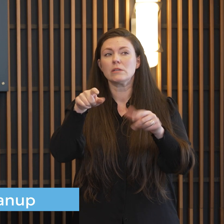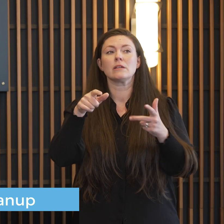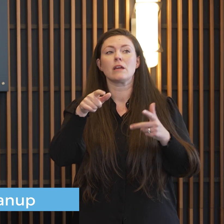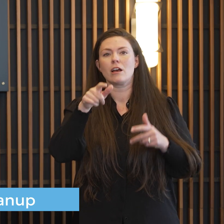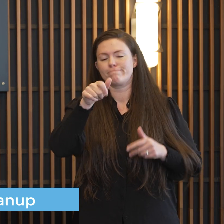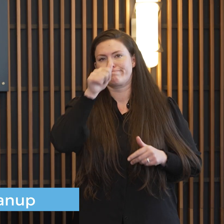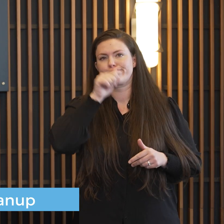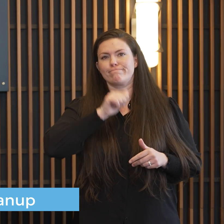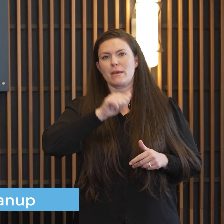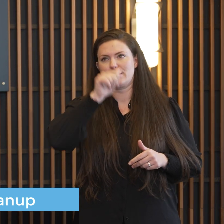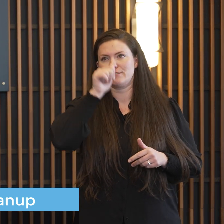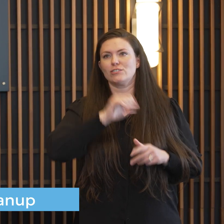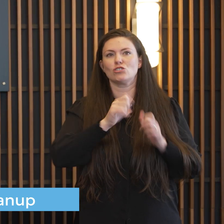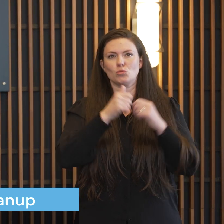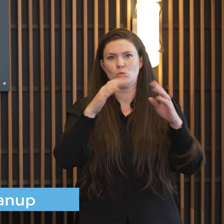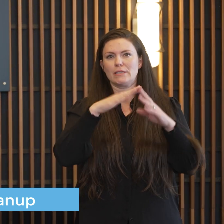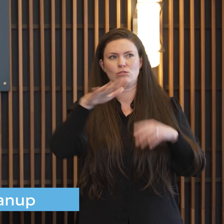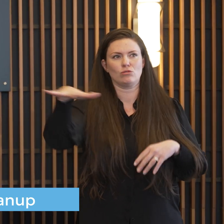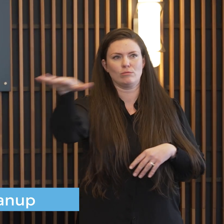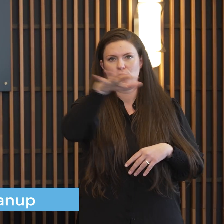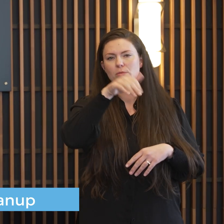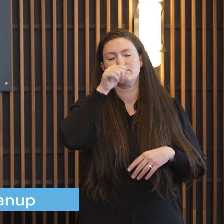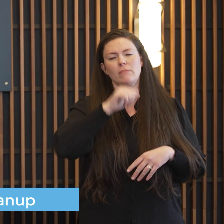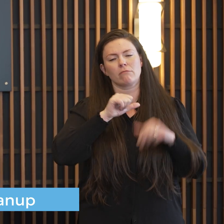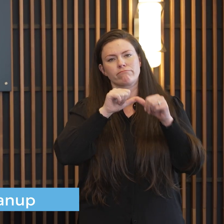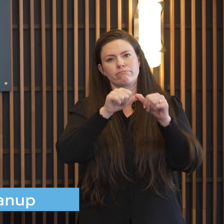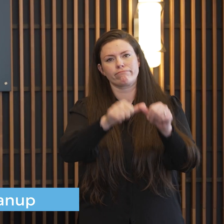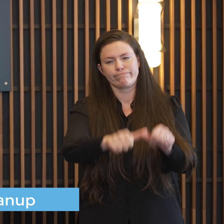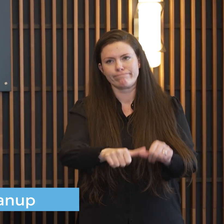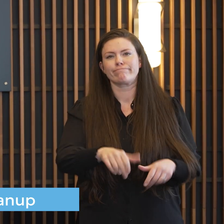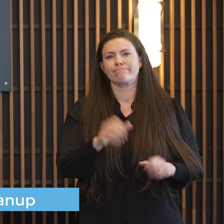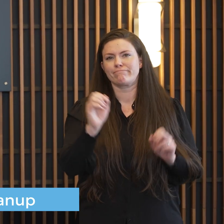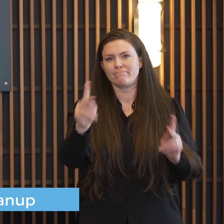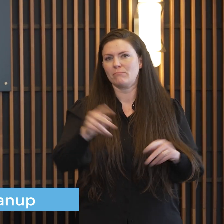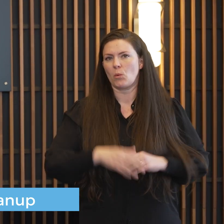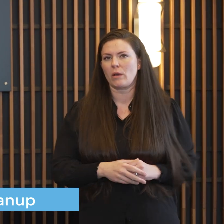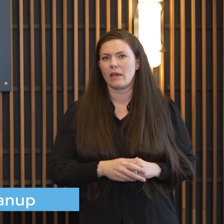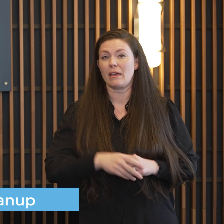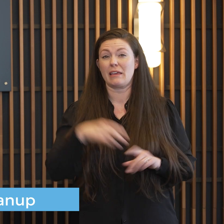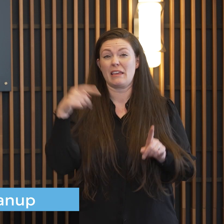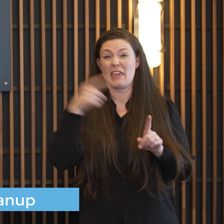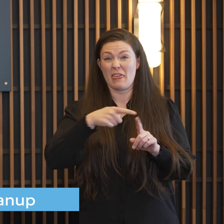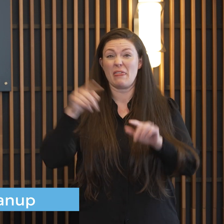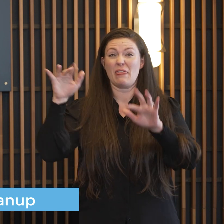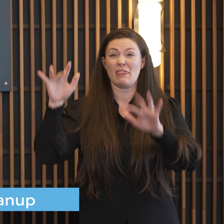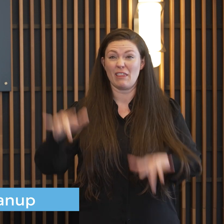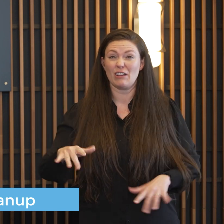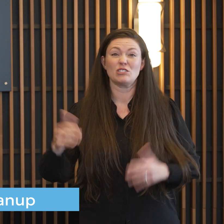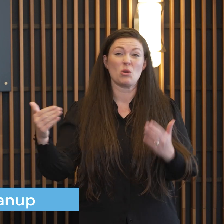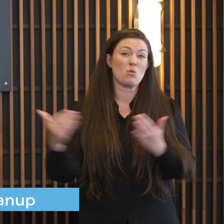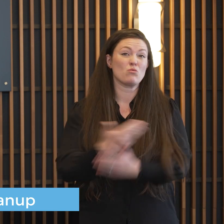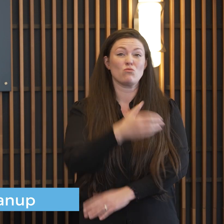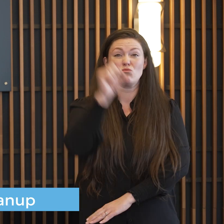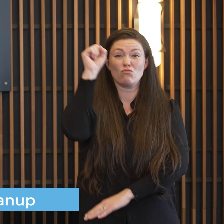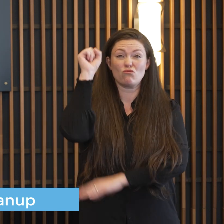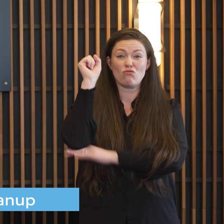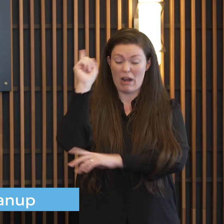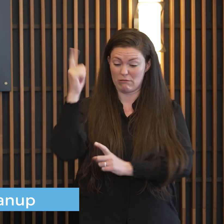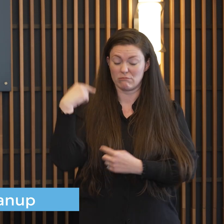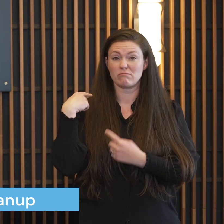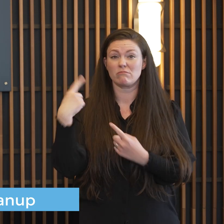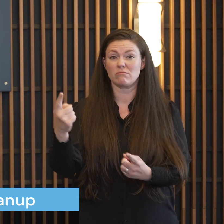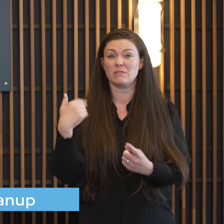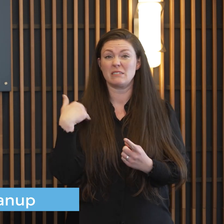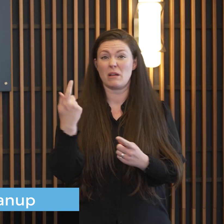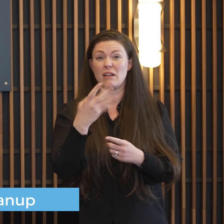patience in the community right now this is a record-breaking snowfall for the last couple days and